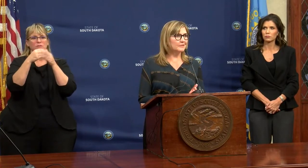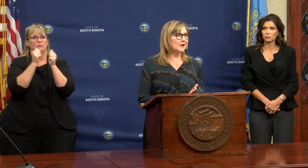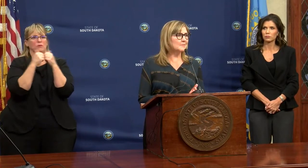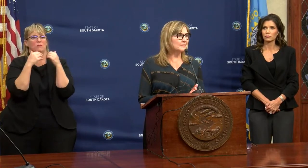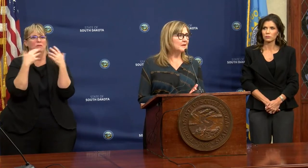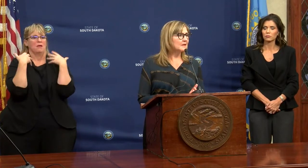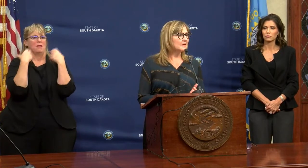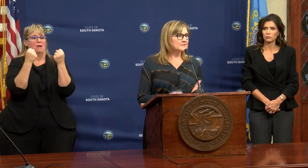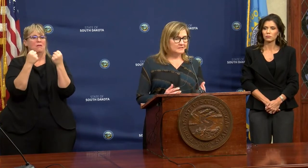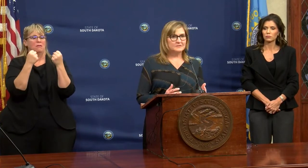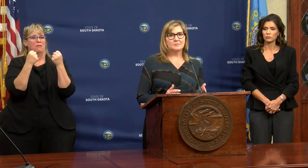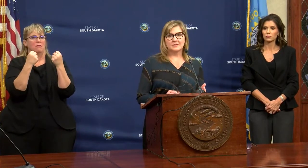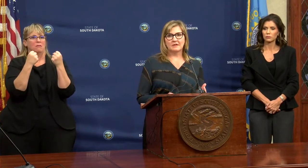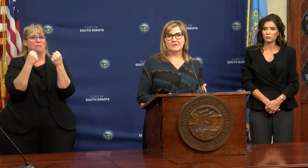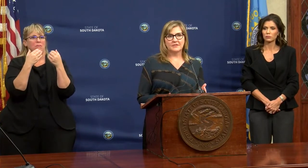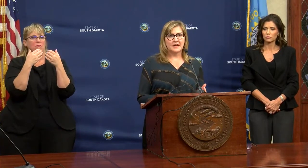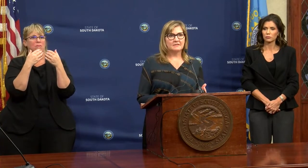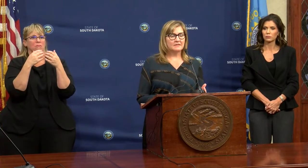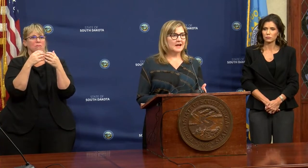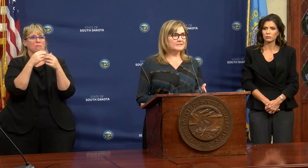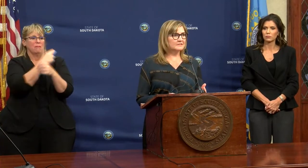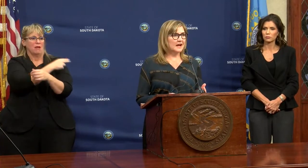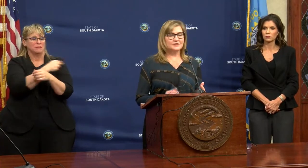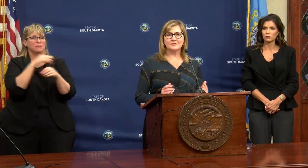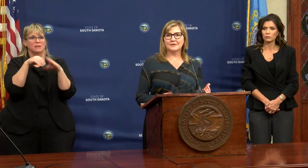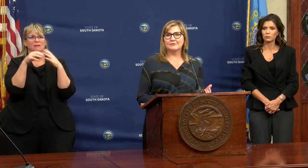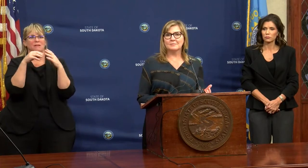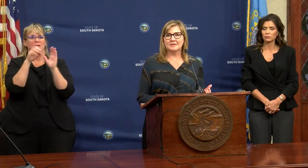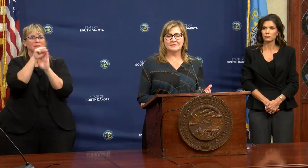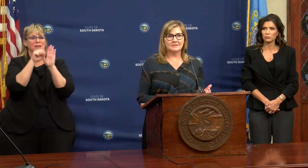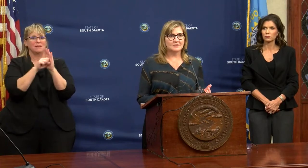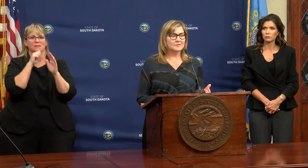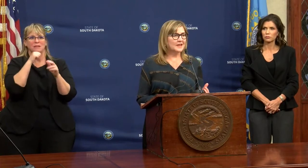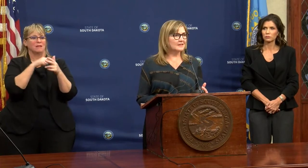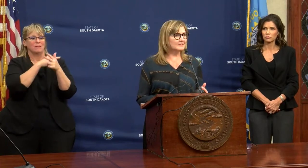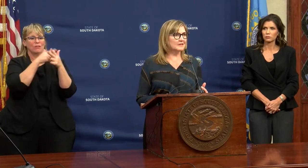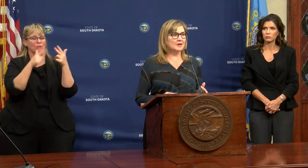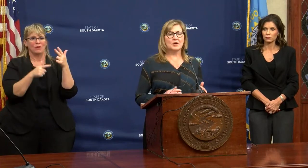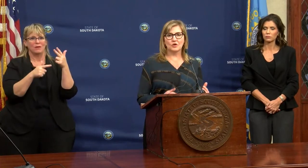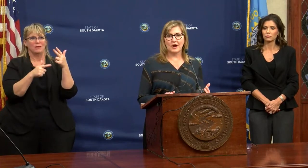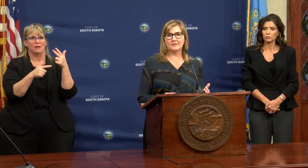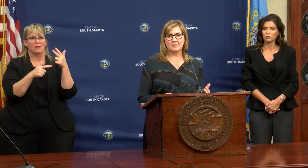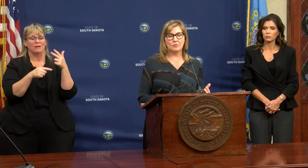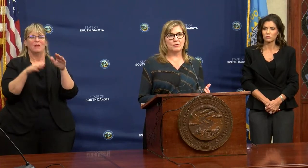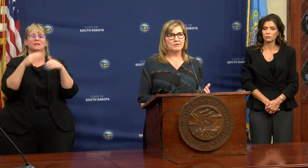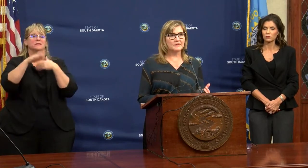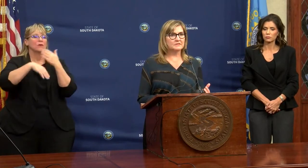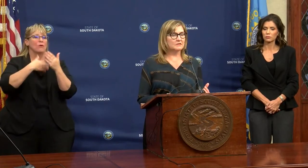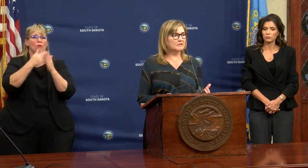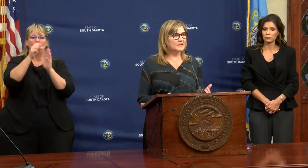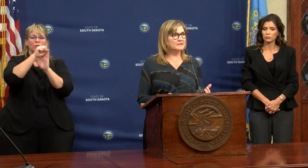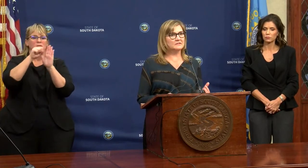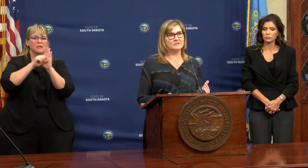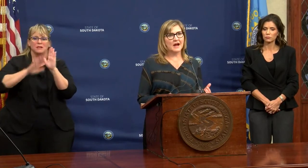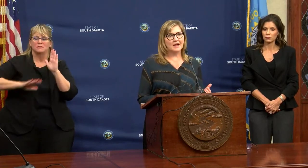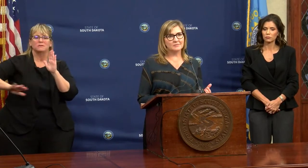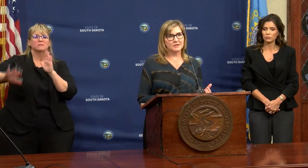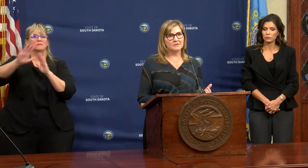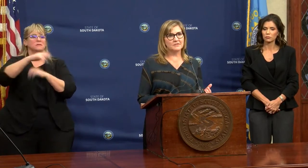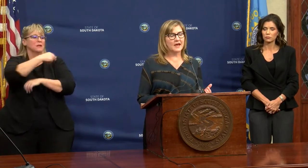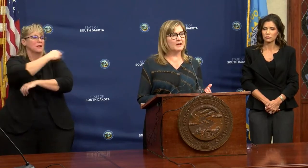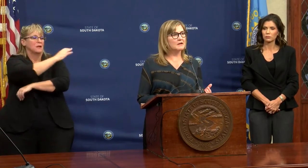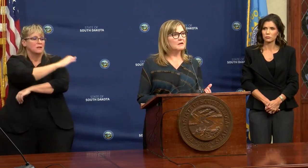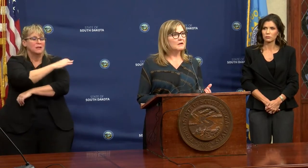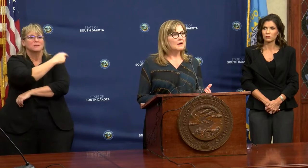health care systems in our state and that's not just the three big systems, that's across the board. These are clinics, these are